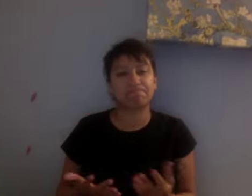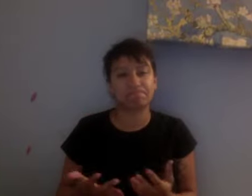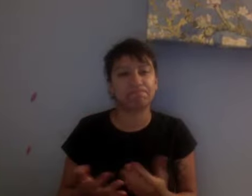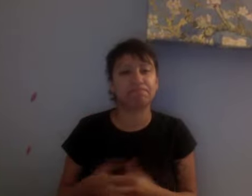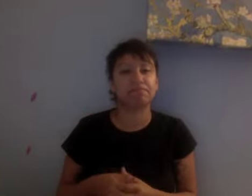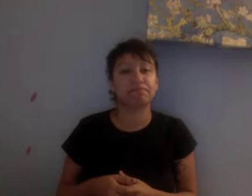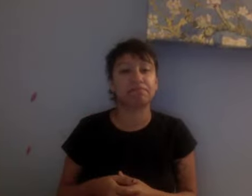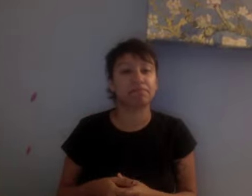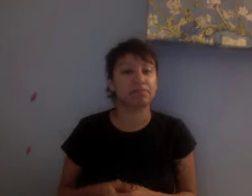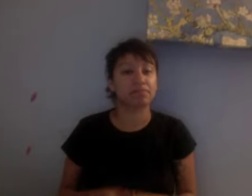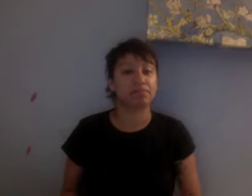Bye.